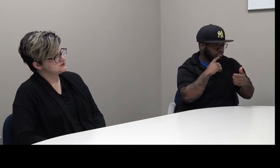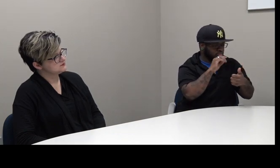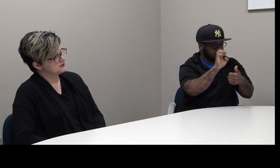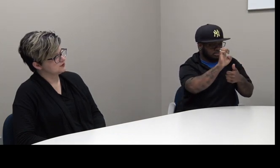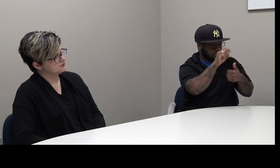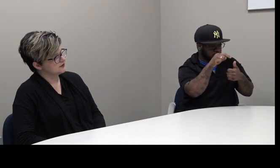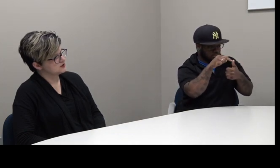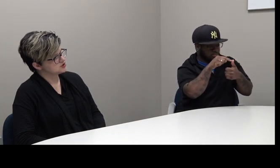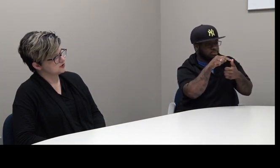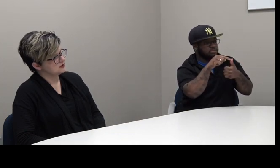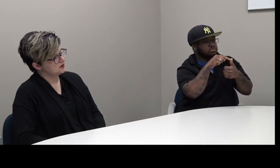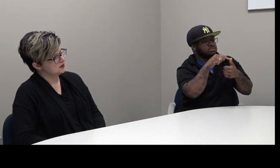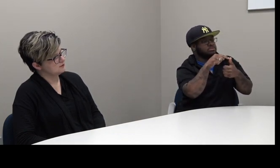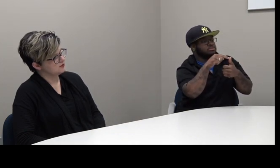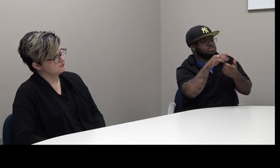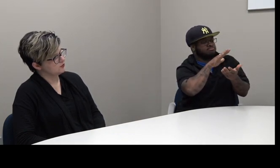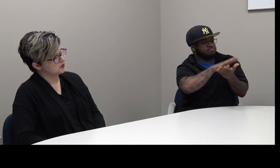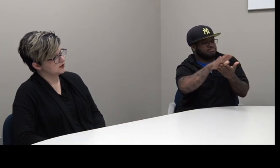So I need some clarification.